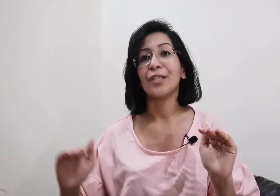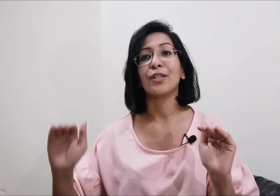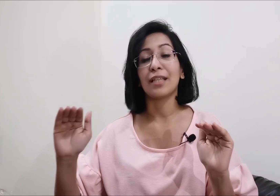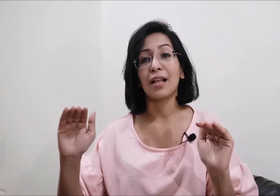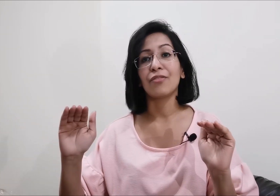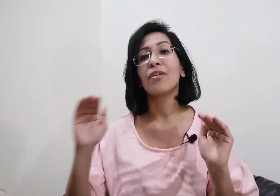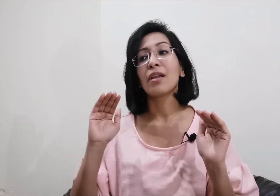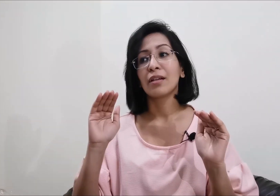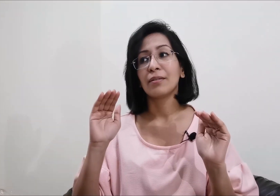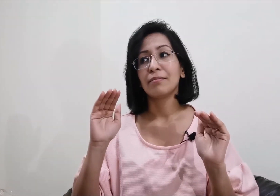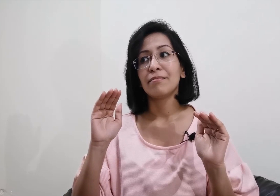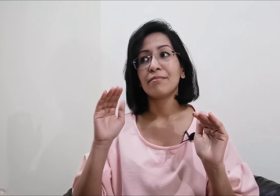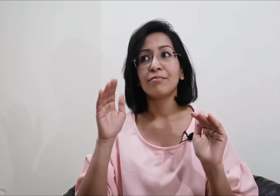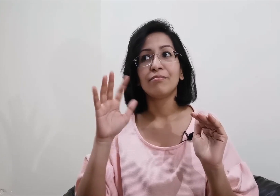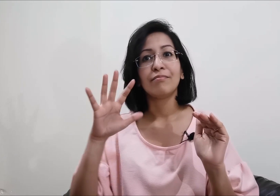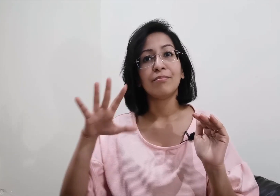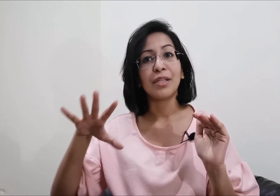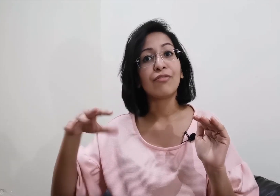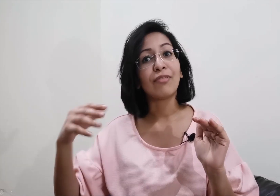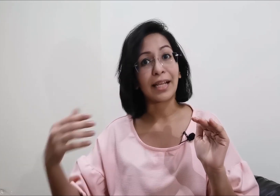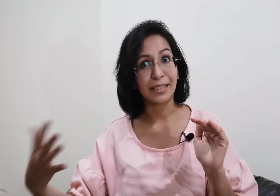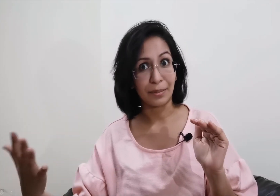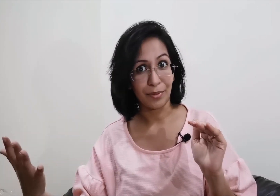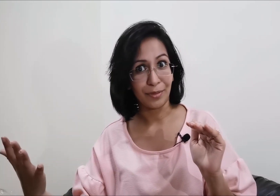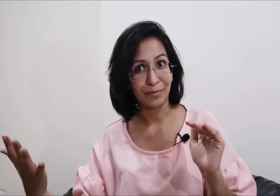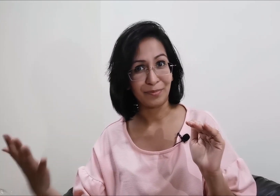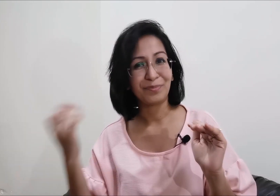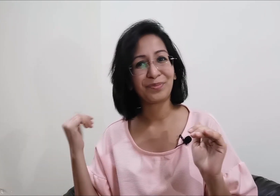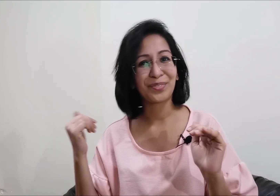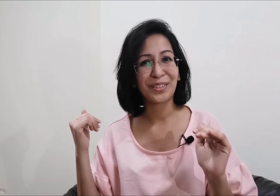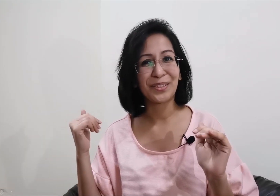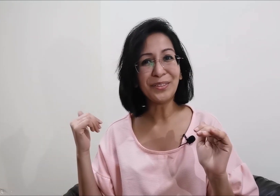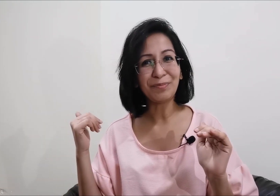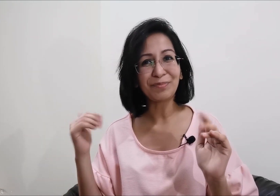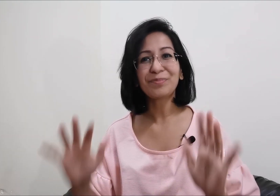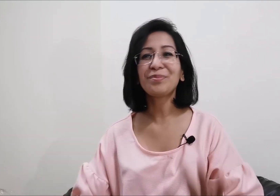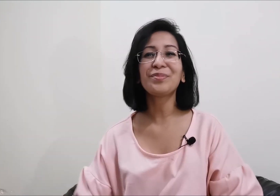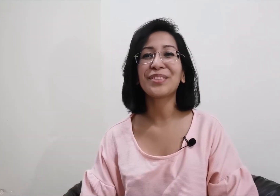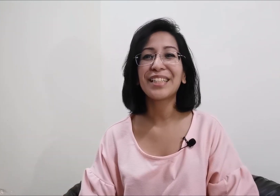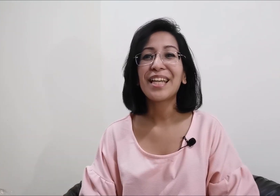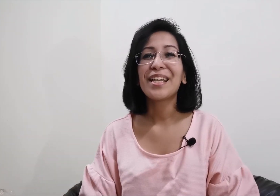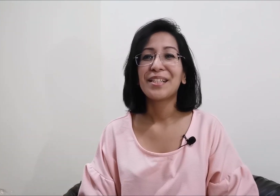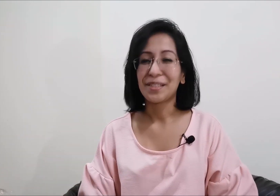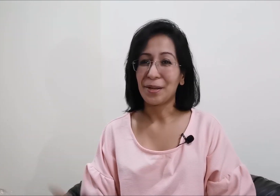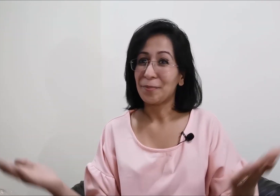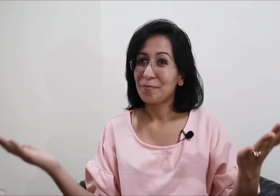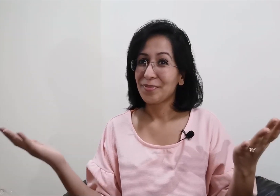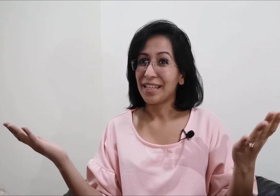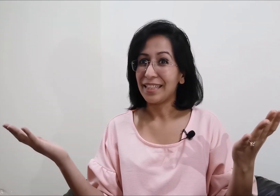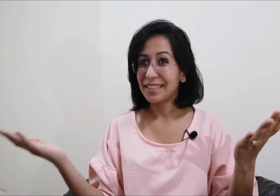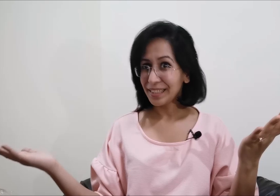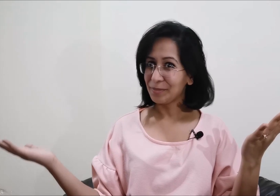yourself be flexible cool so let's see